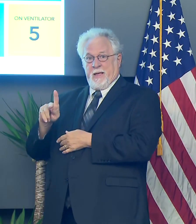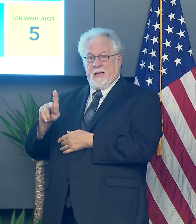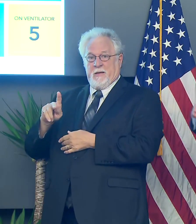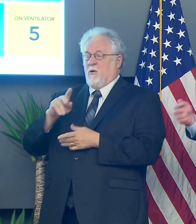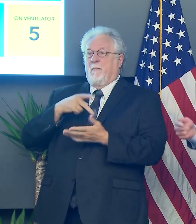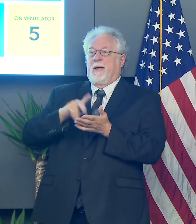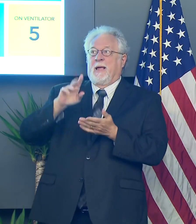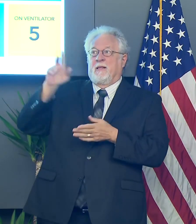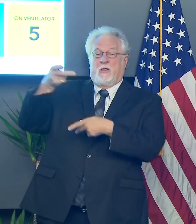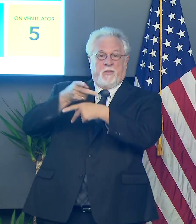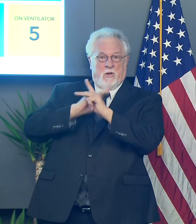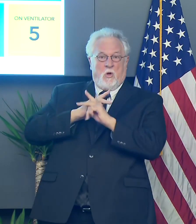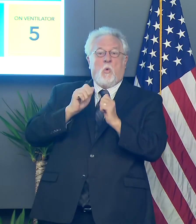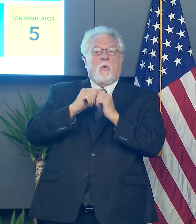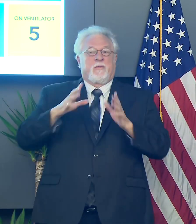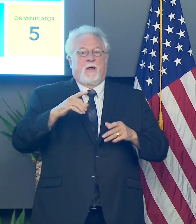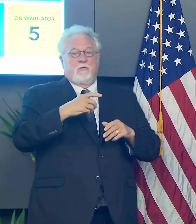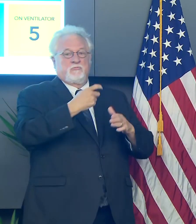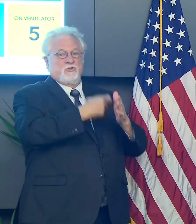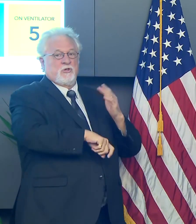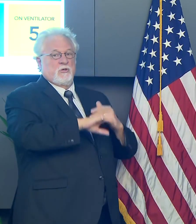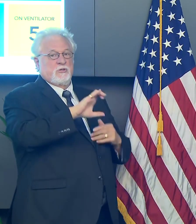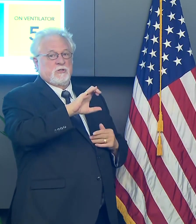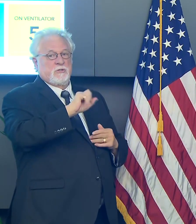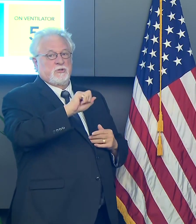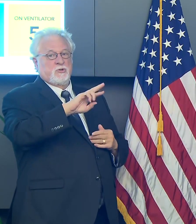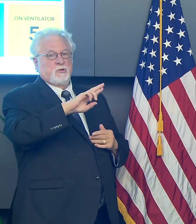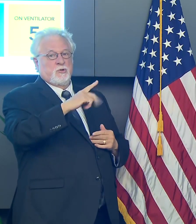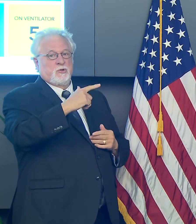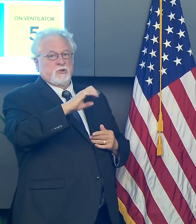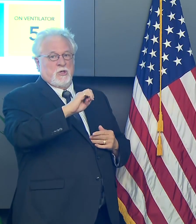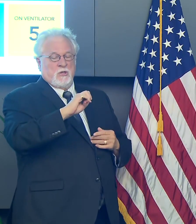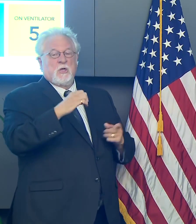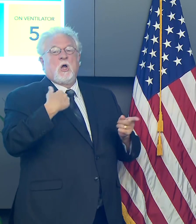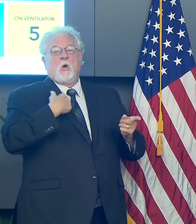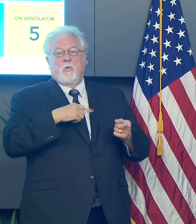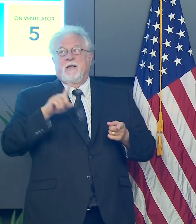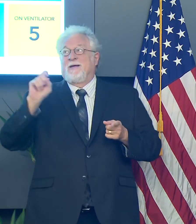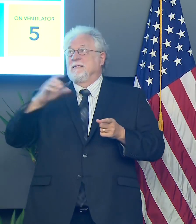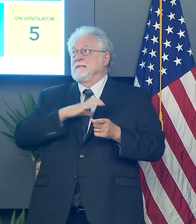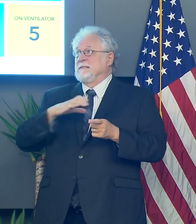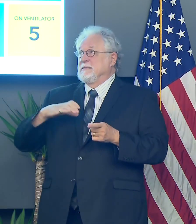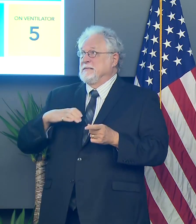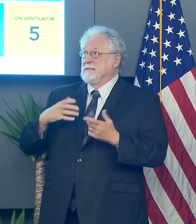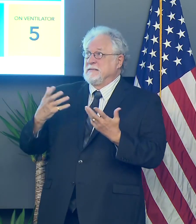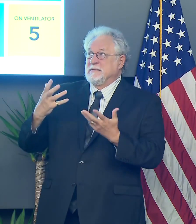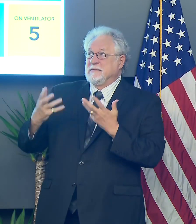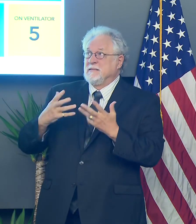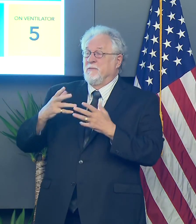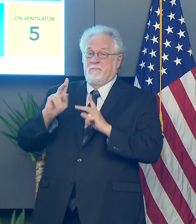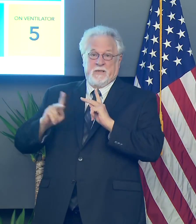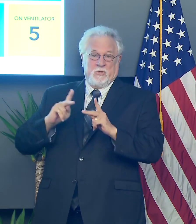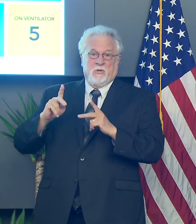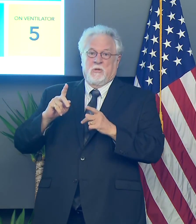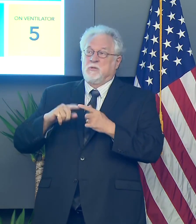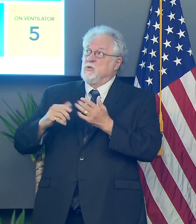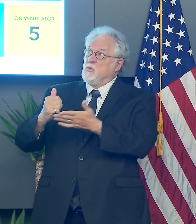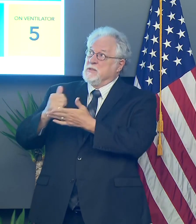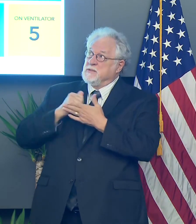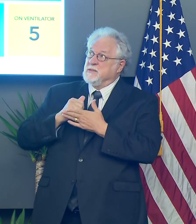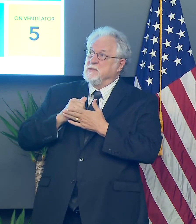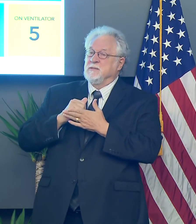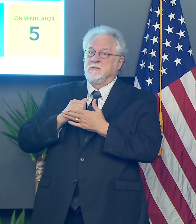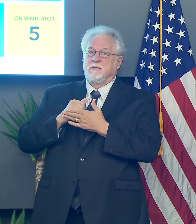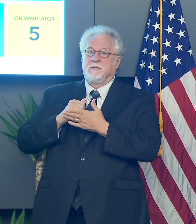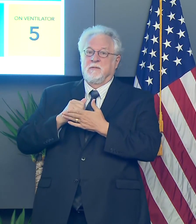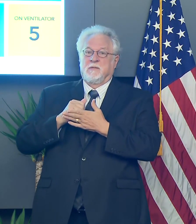having to have the employers, uh, to do that. And obviously we've asked our congressional delegation, to assist, uh, with addressing